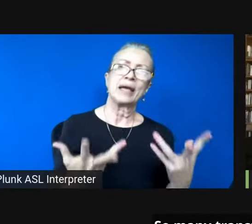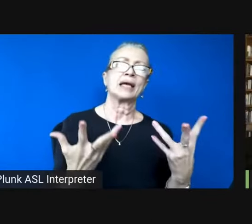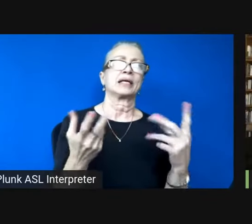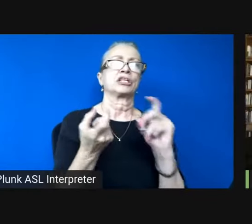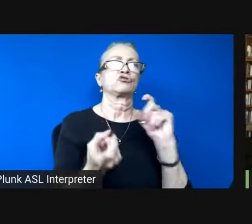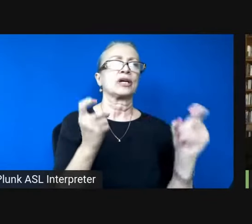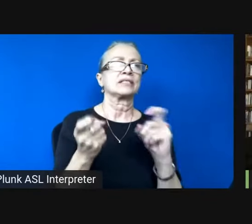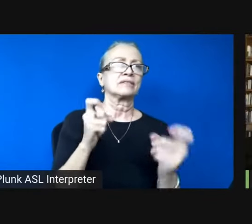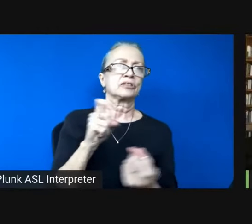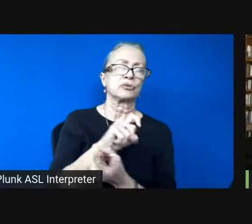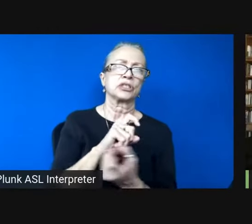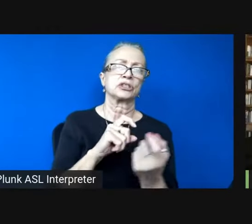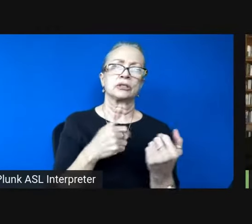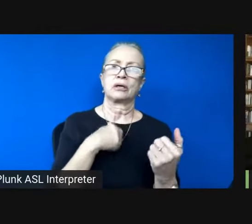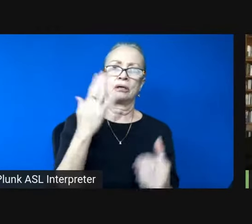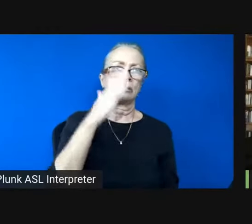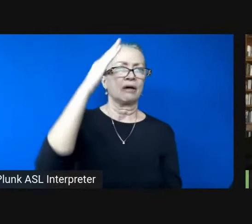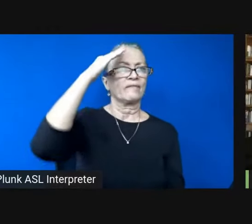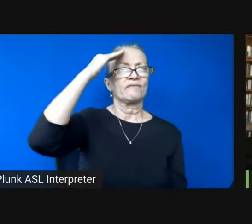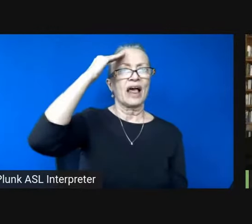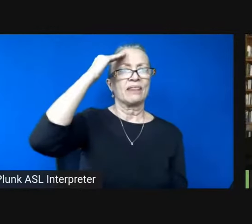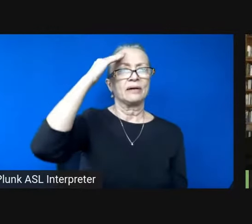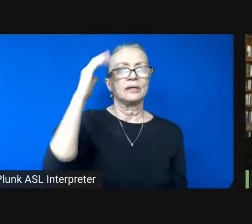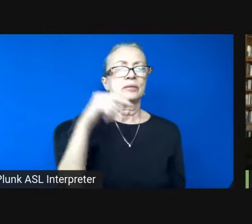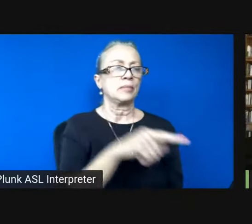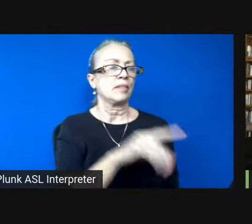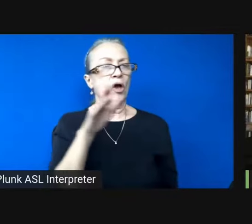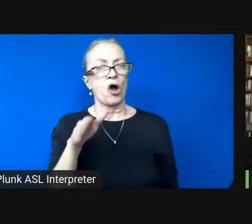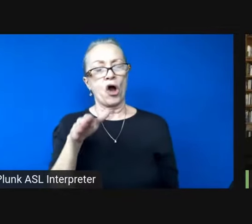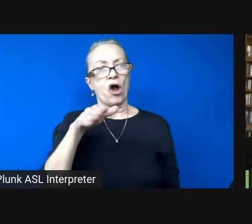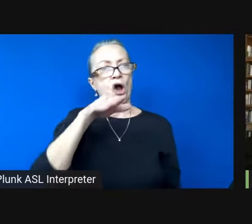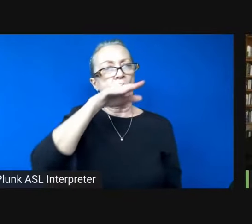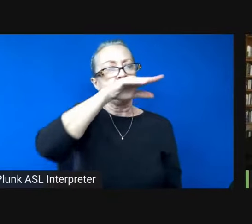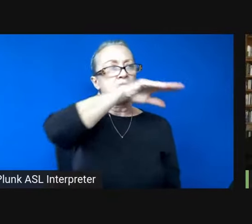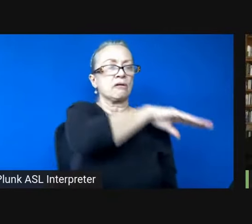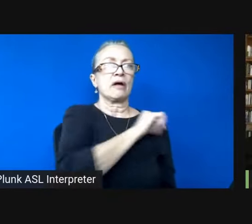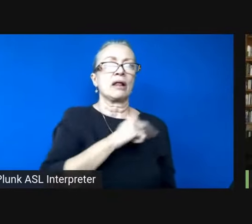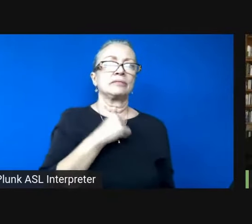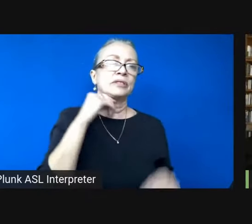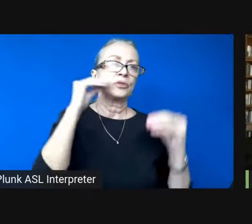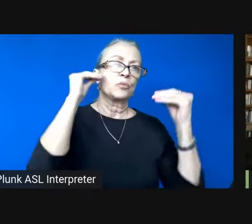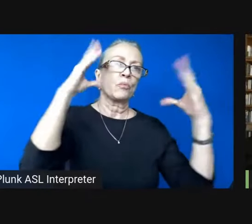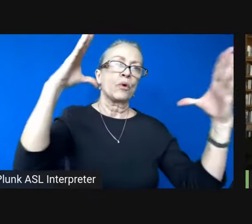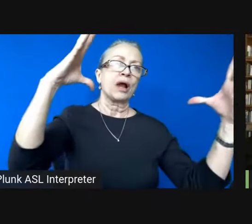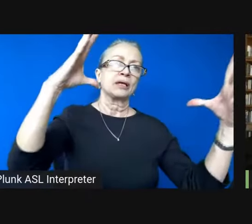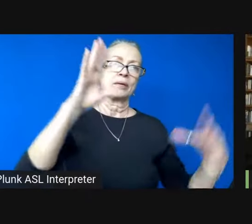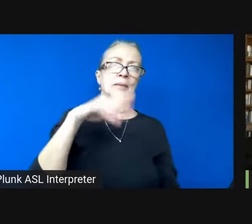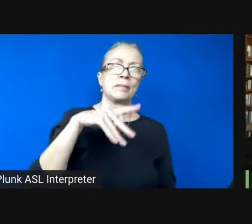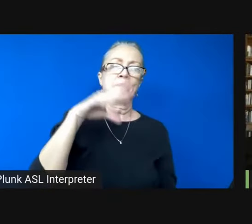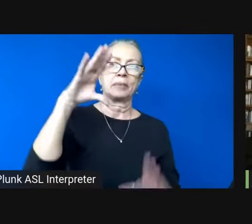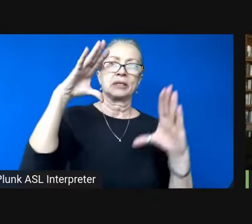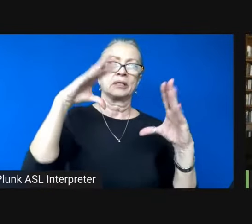the arc of our lives is a brightening then dimming brightening then